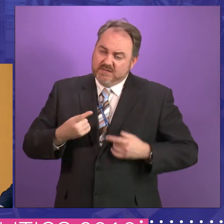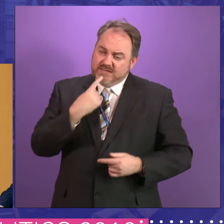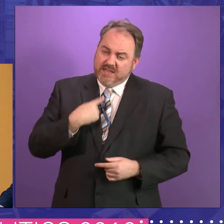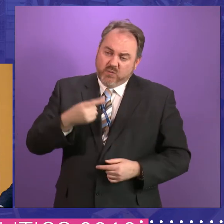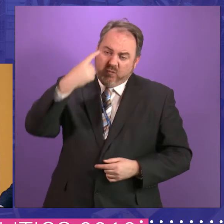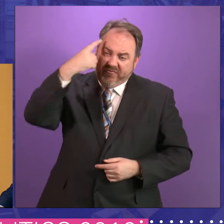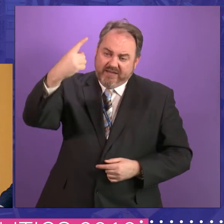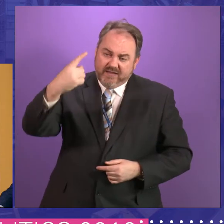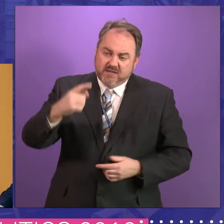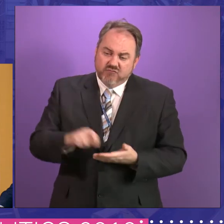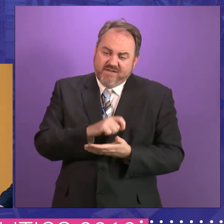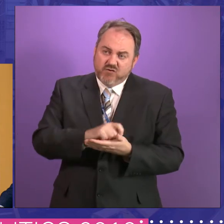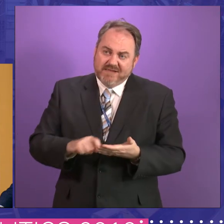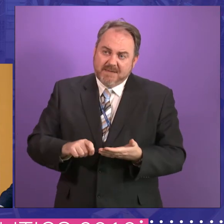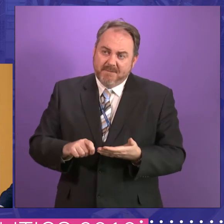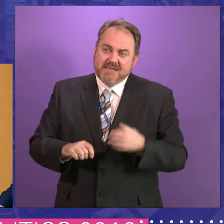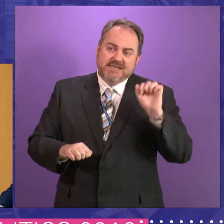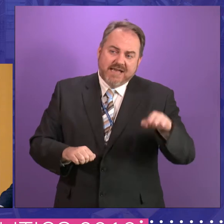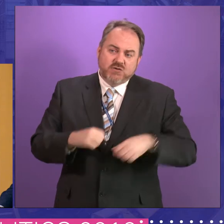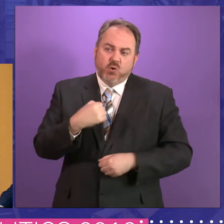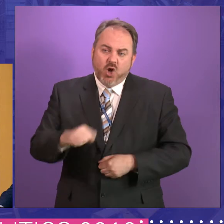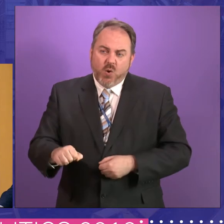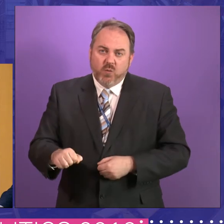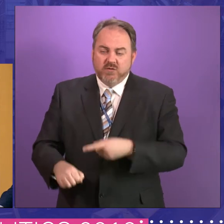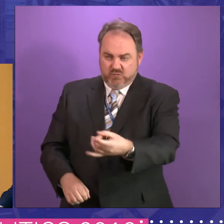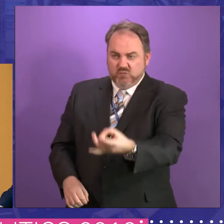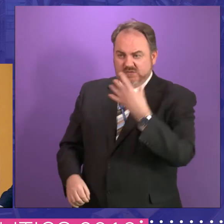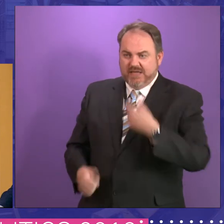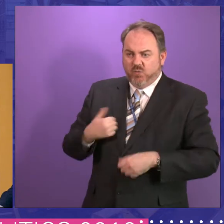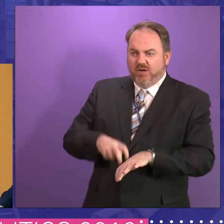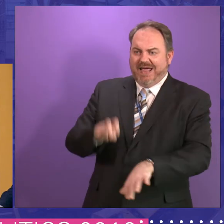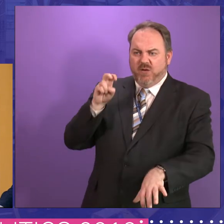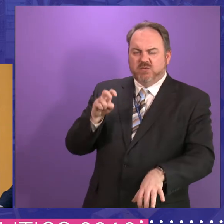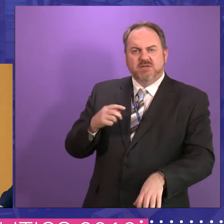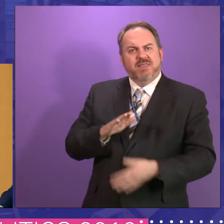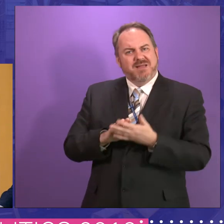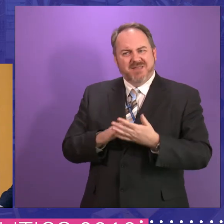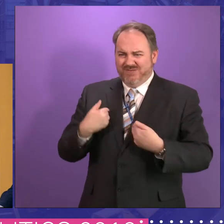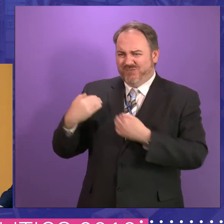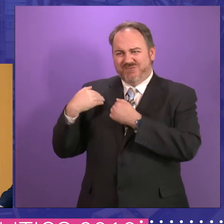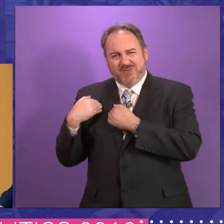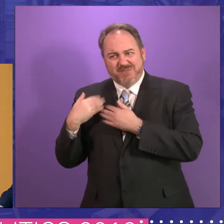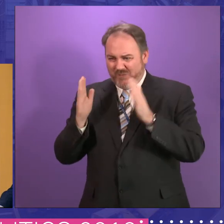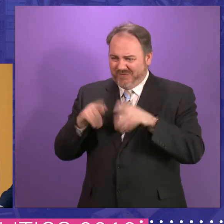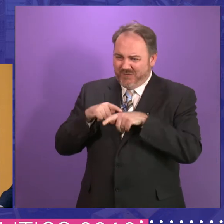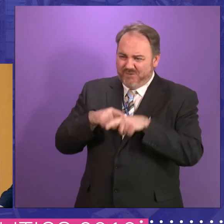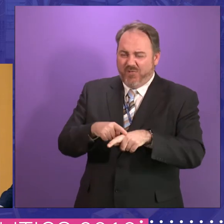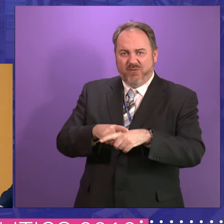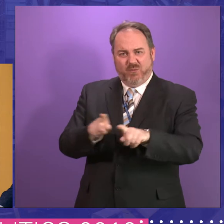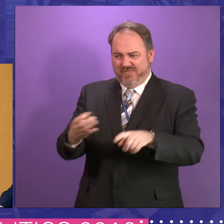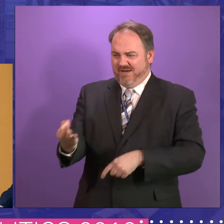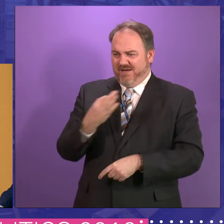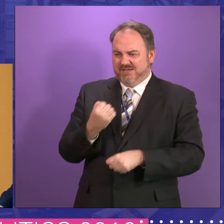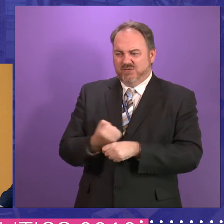you know, I think there's a huge obligation to get on and deliver that, I really do. And I think that what we're seeing is